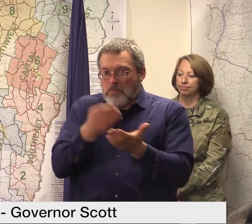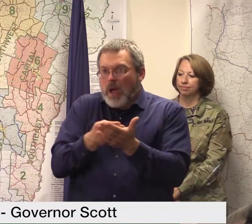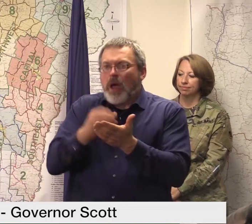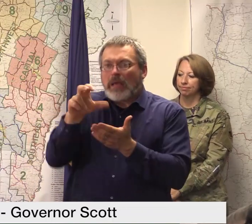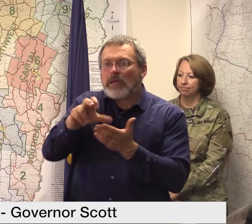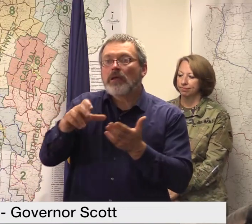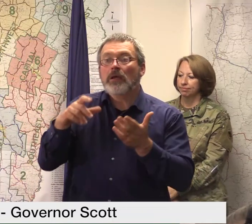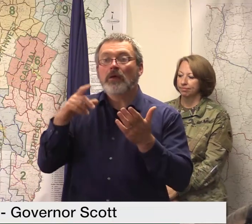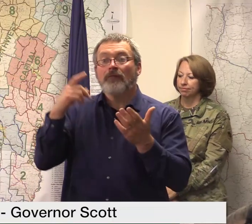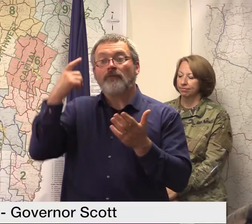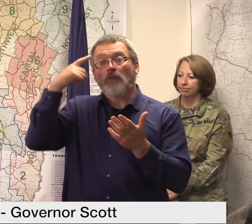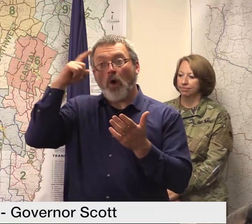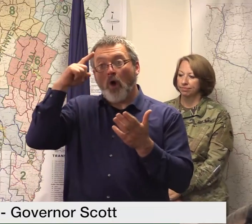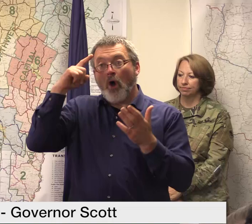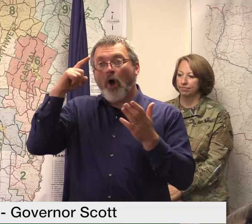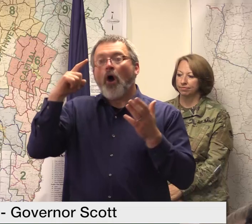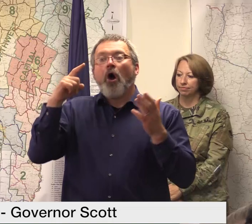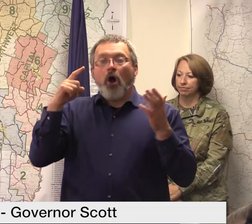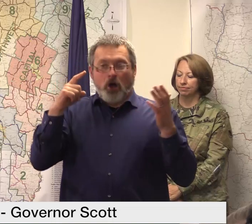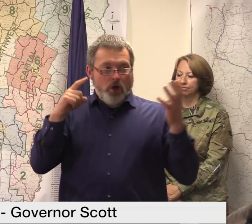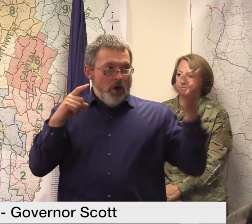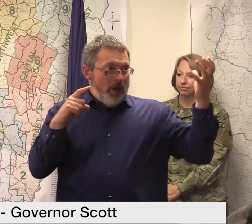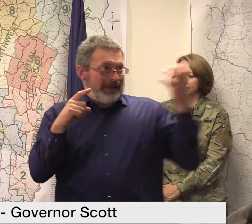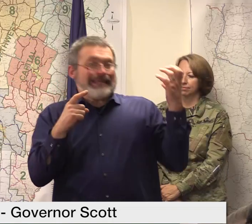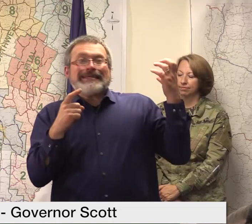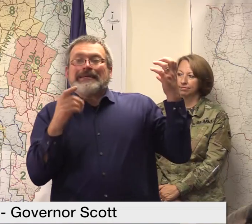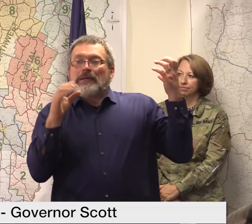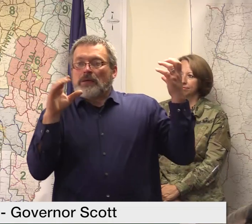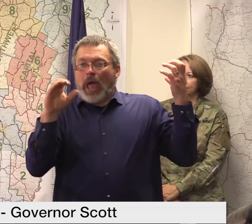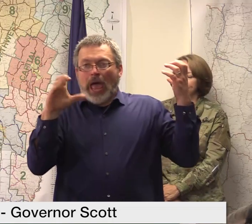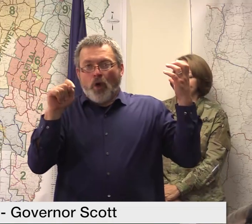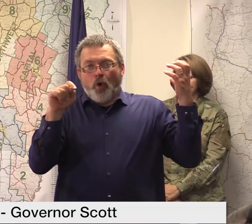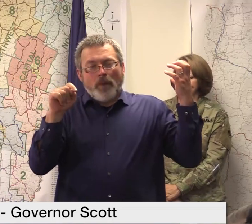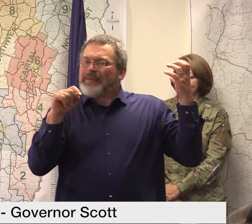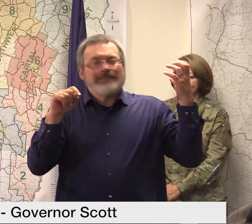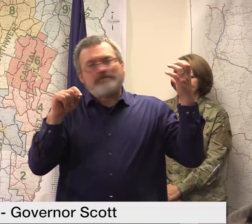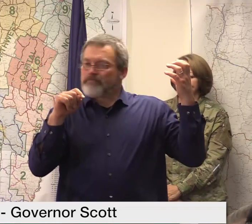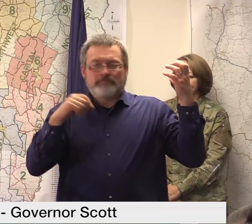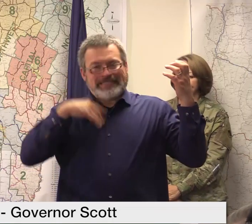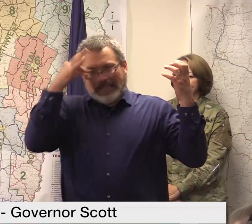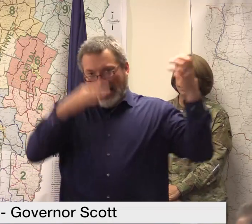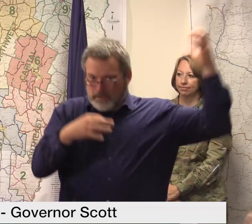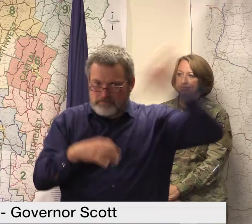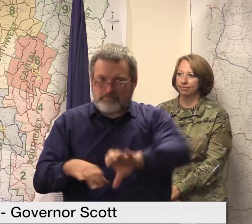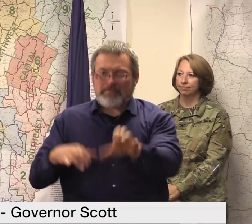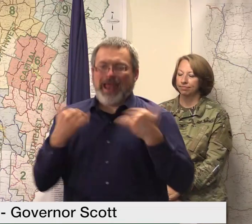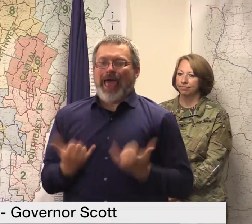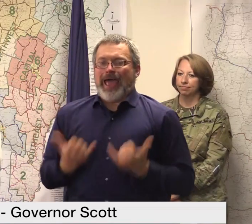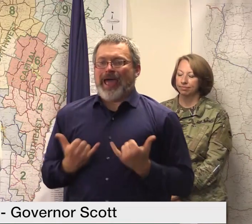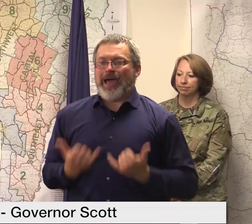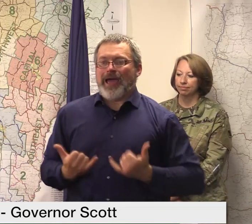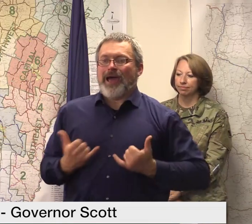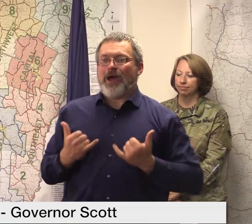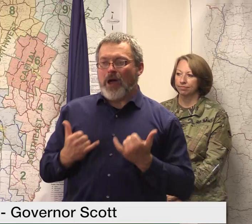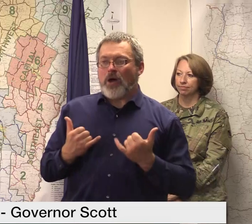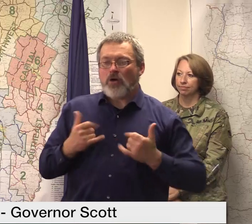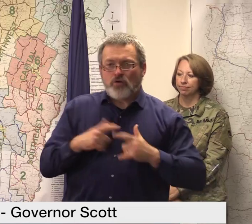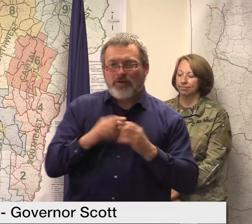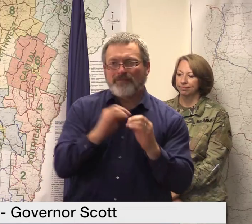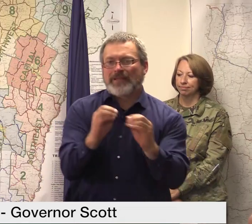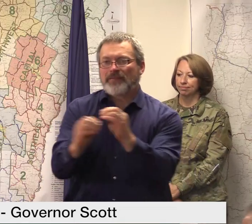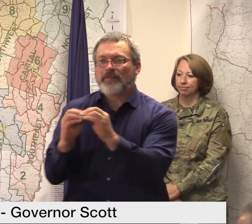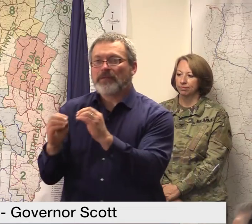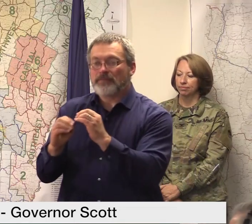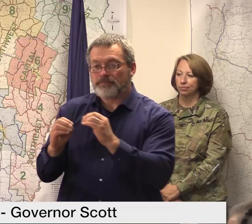typically made quarterly i'd like to speak a moment about the posture at the department of motor vehicles montpelier